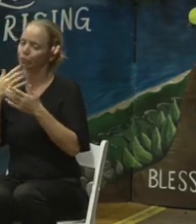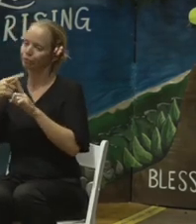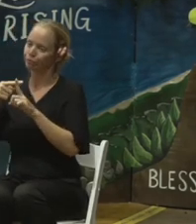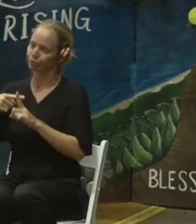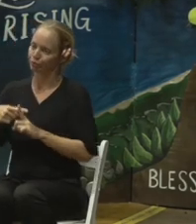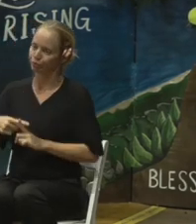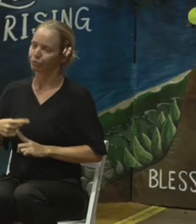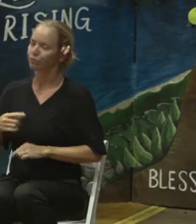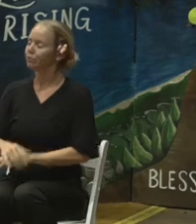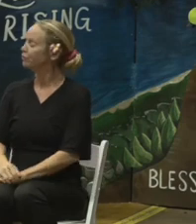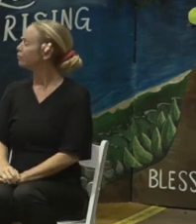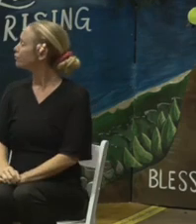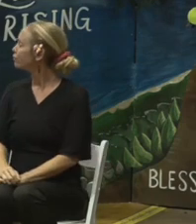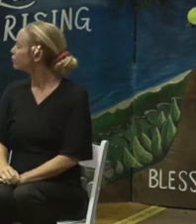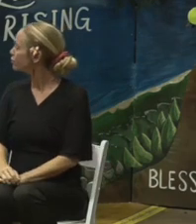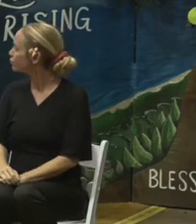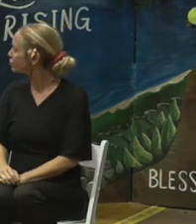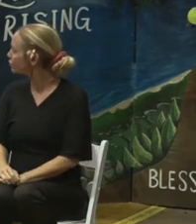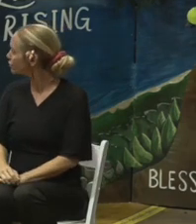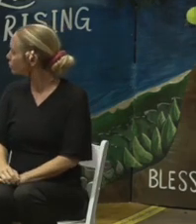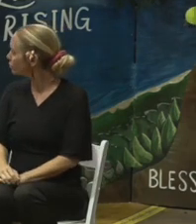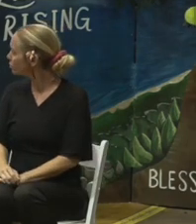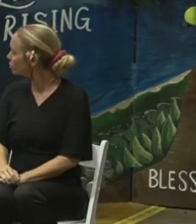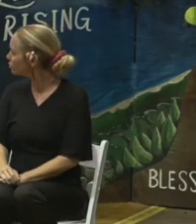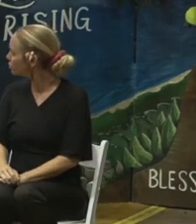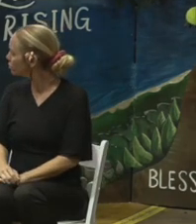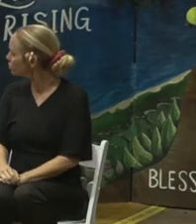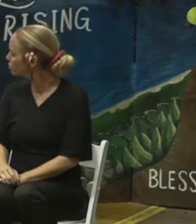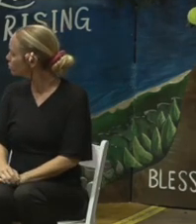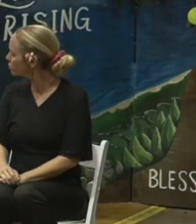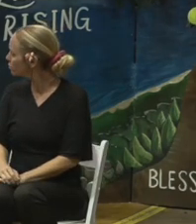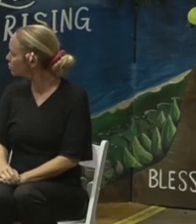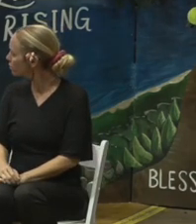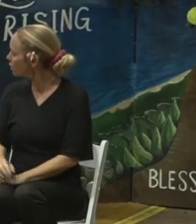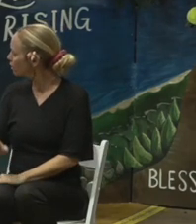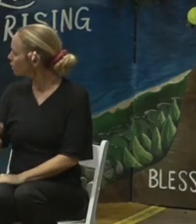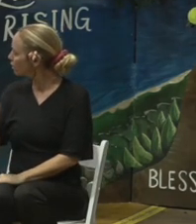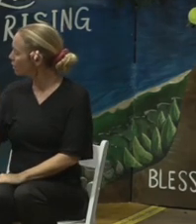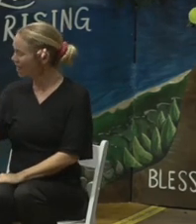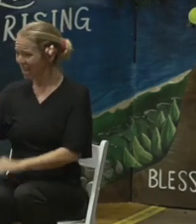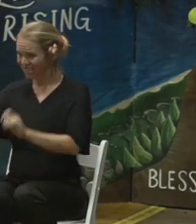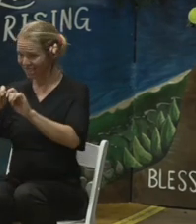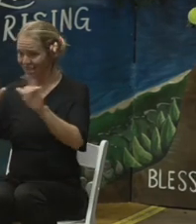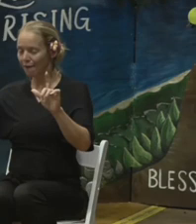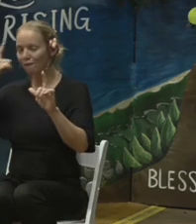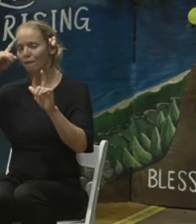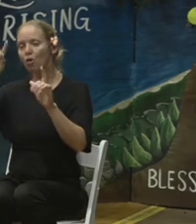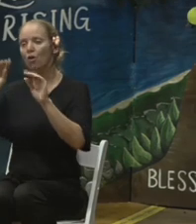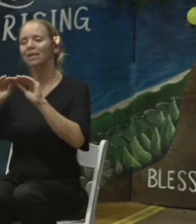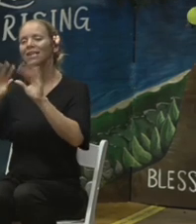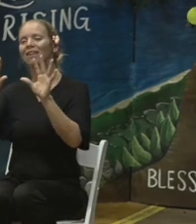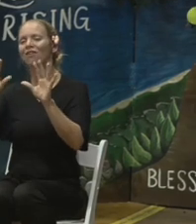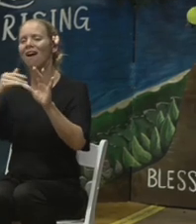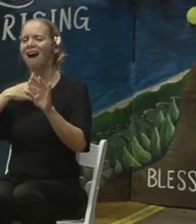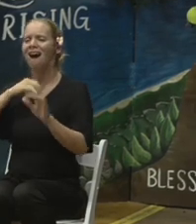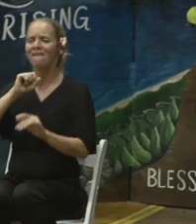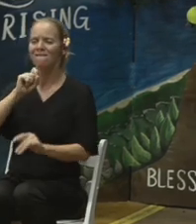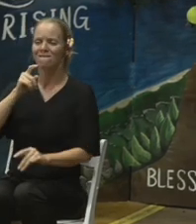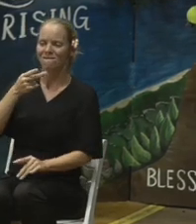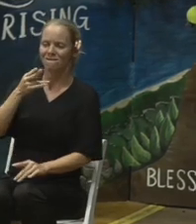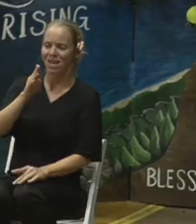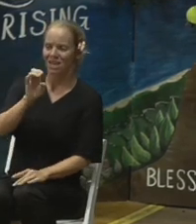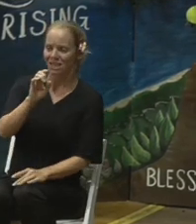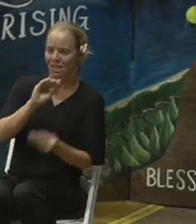This next slide here is to clarify, there's been different understandings about phase one, phase two,